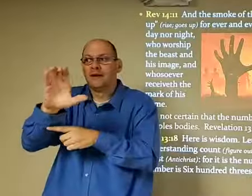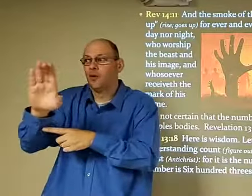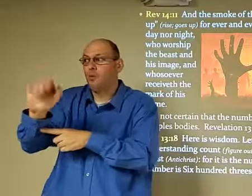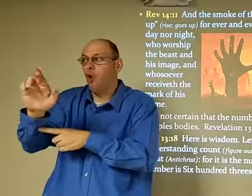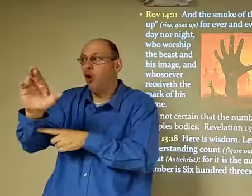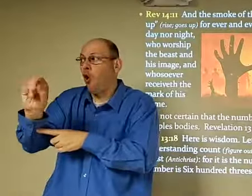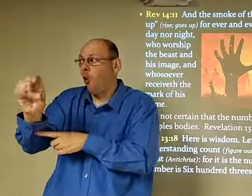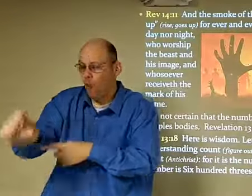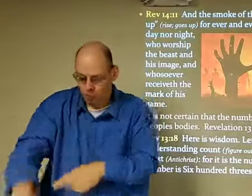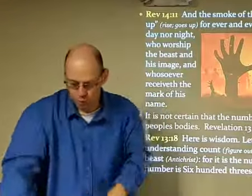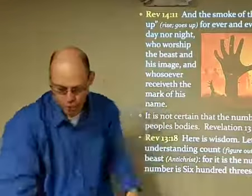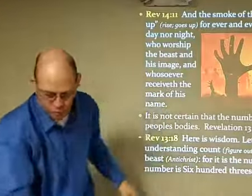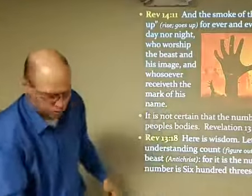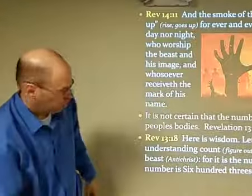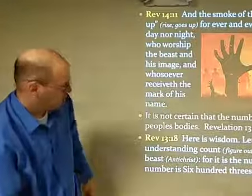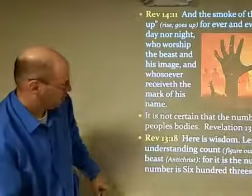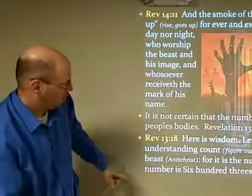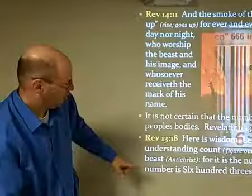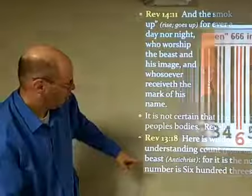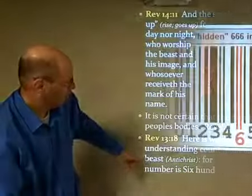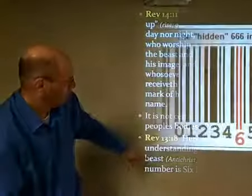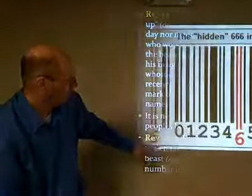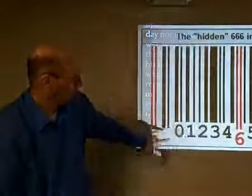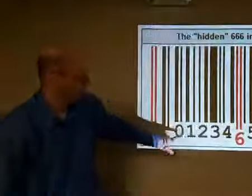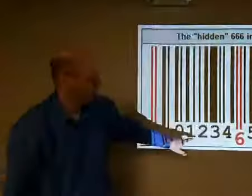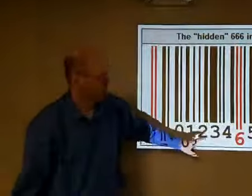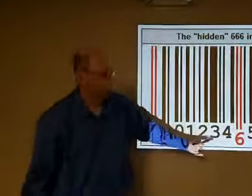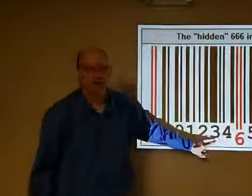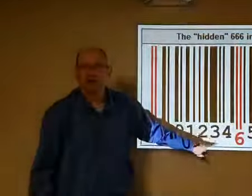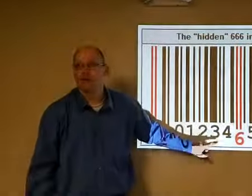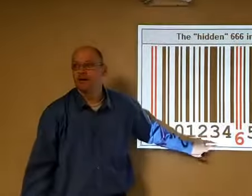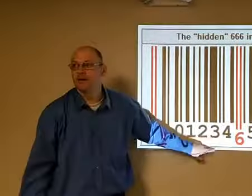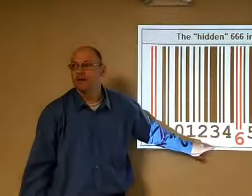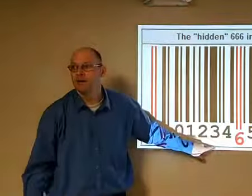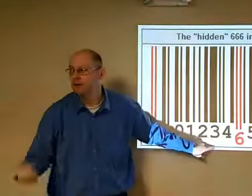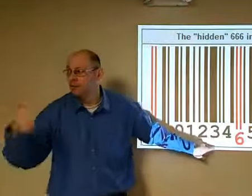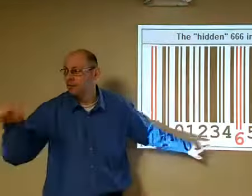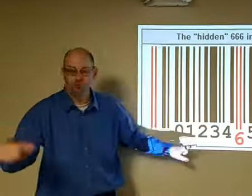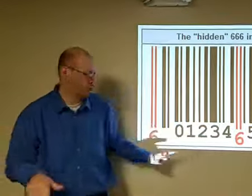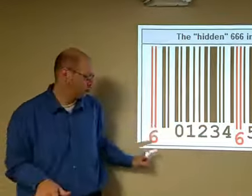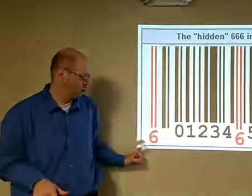but you know there's the barcode